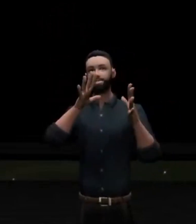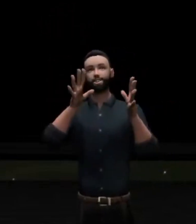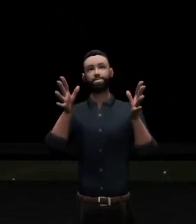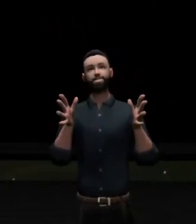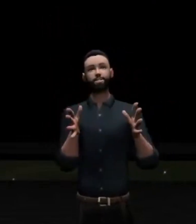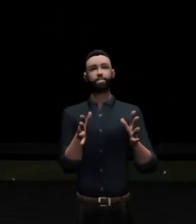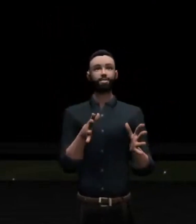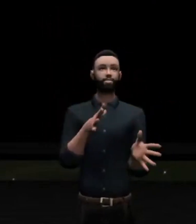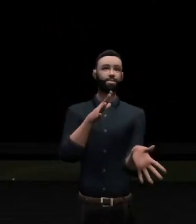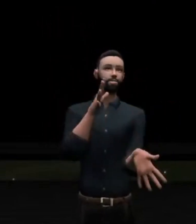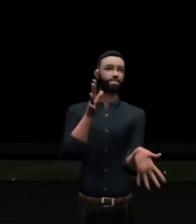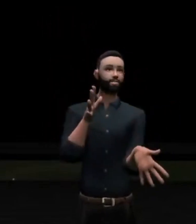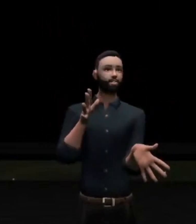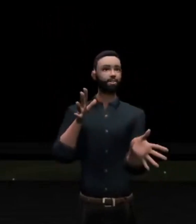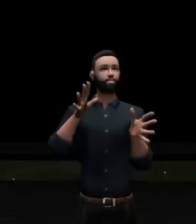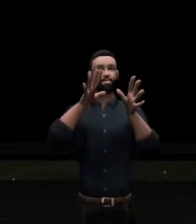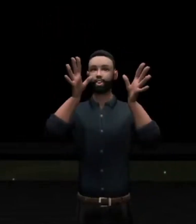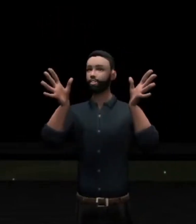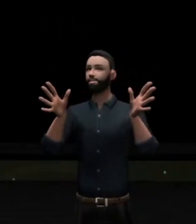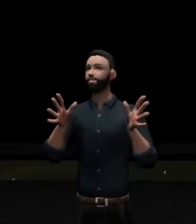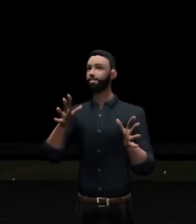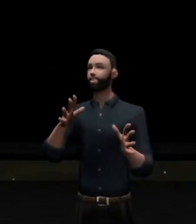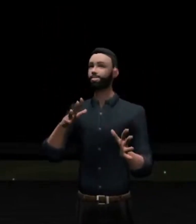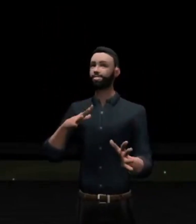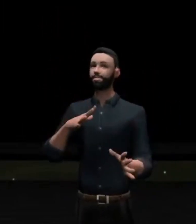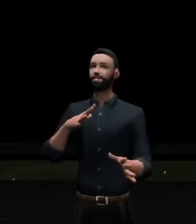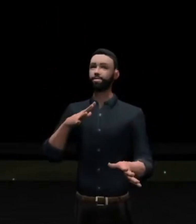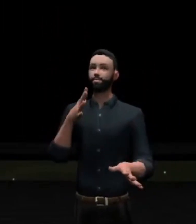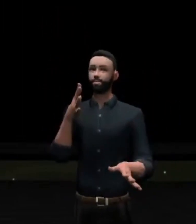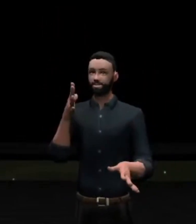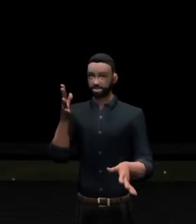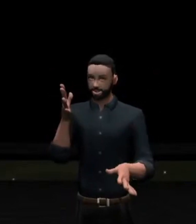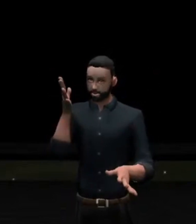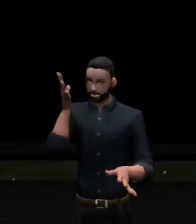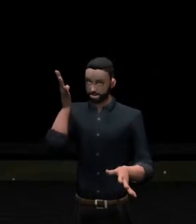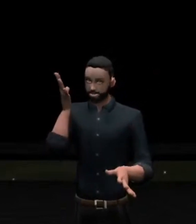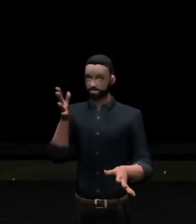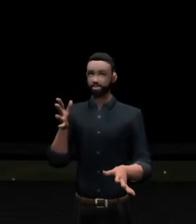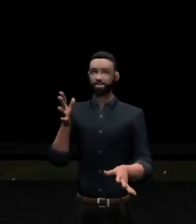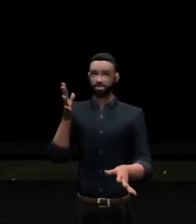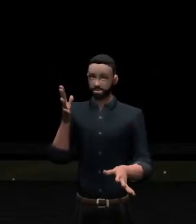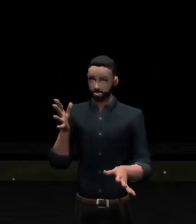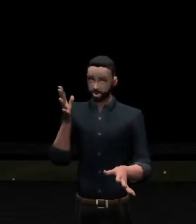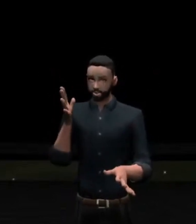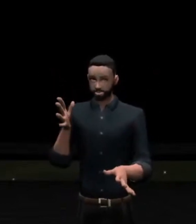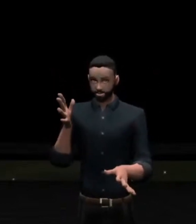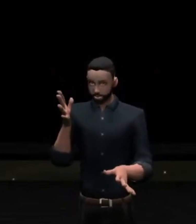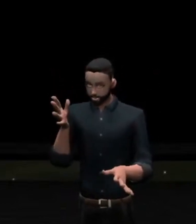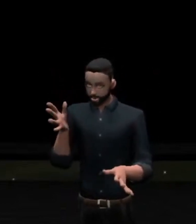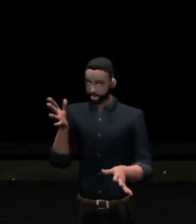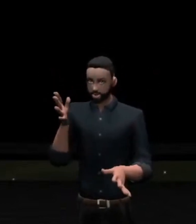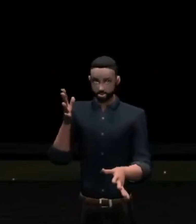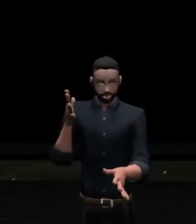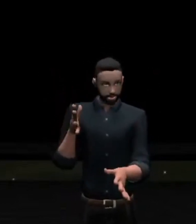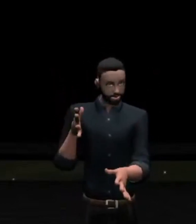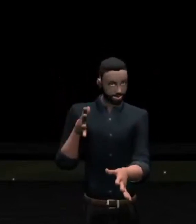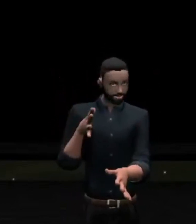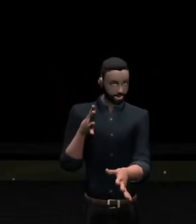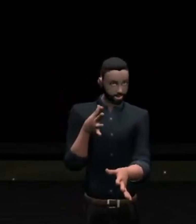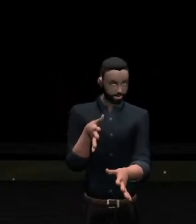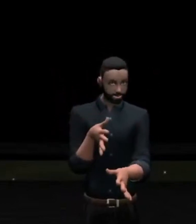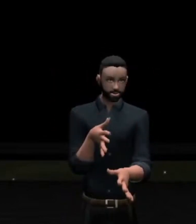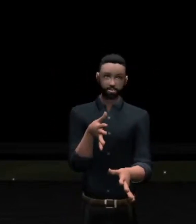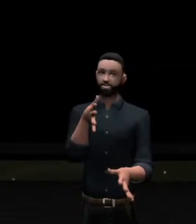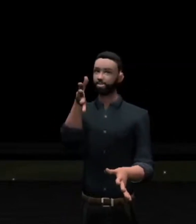And he says to the religious leaders and to the Jews, all these people are seeing this happen. He says, if it is by the Spirit of God that I